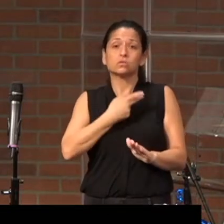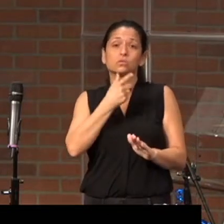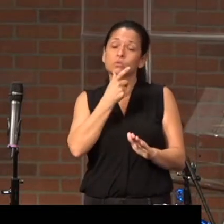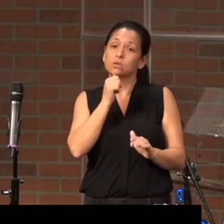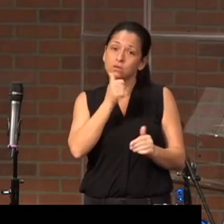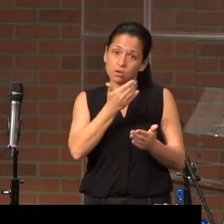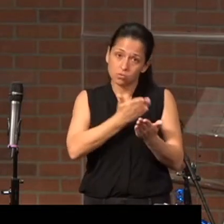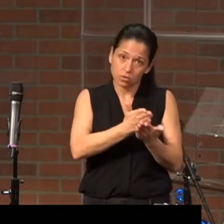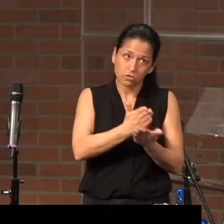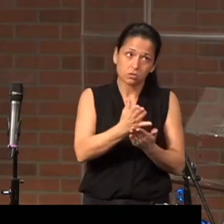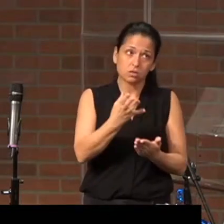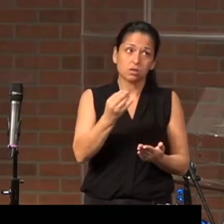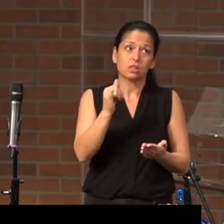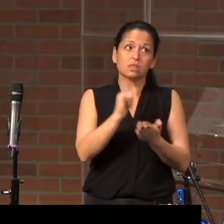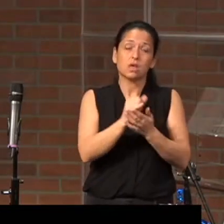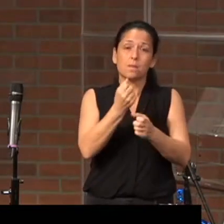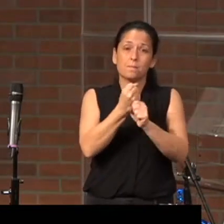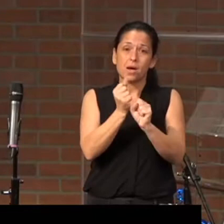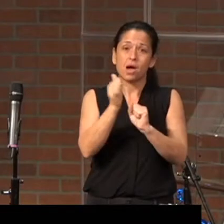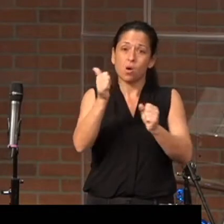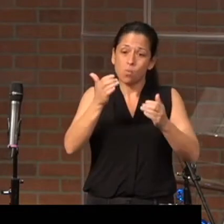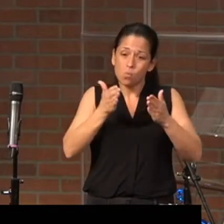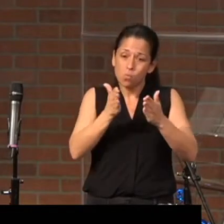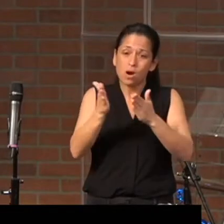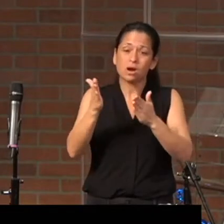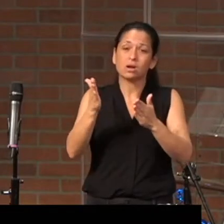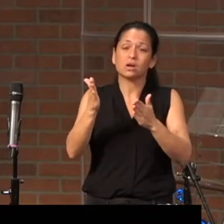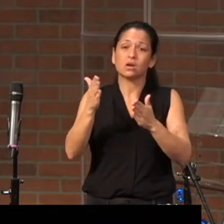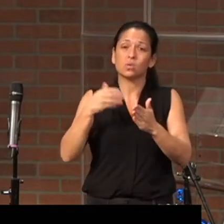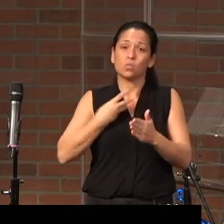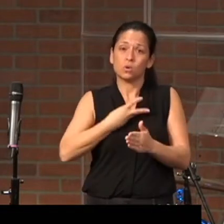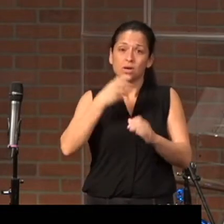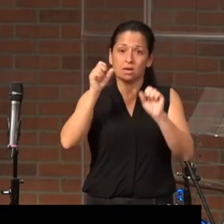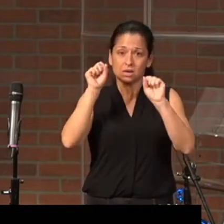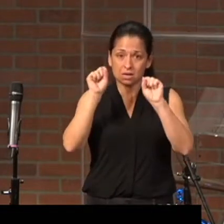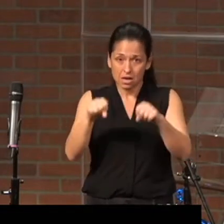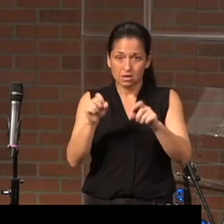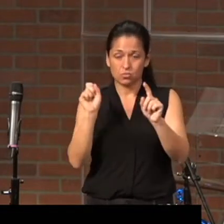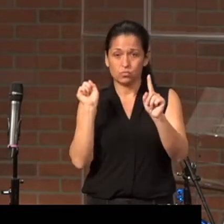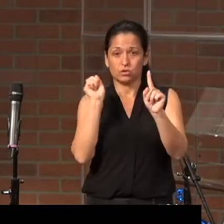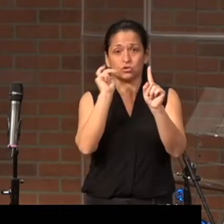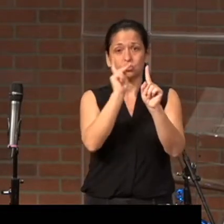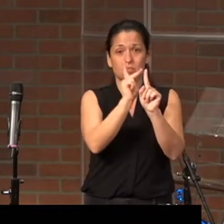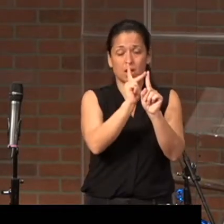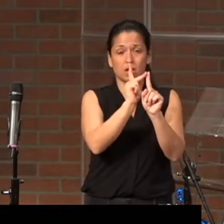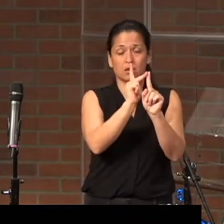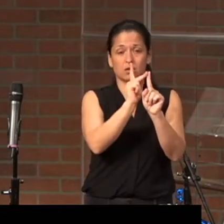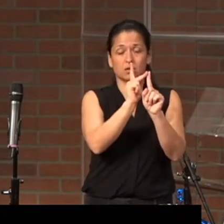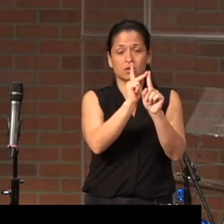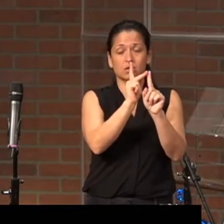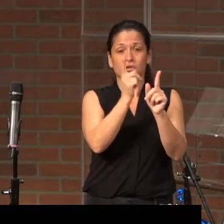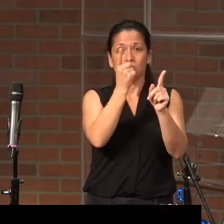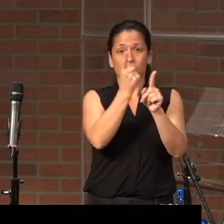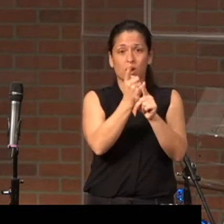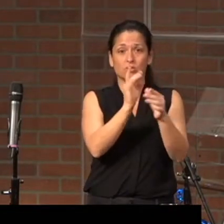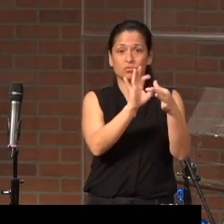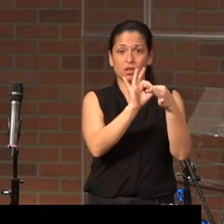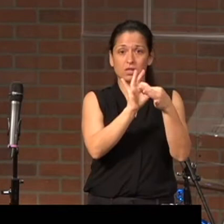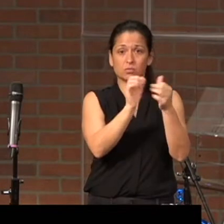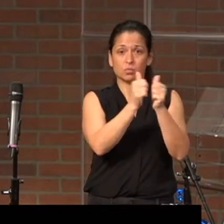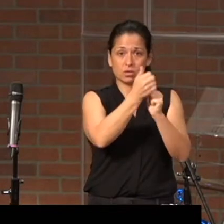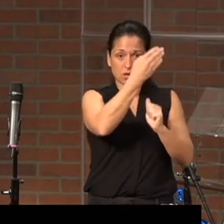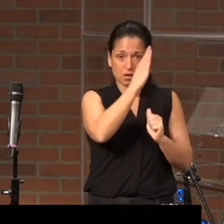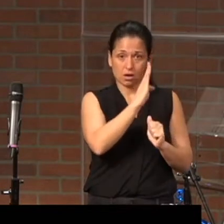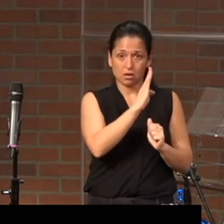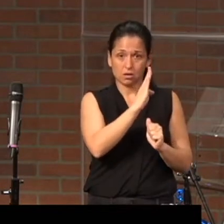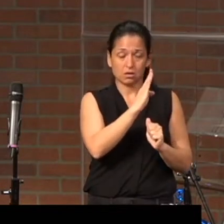and makes a way that we can return back to a right relationship with God, Peter says